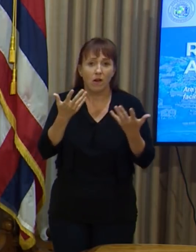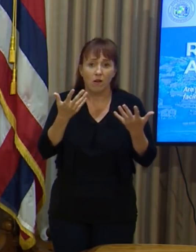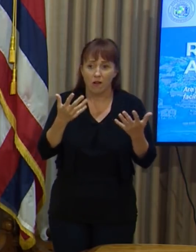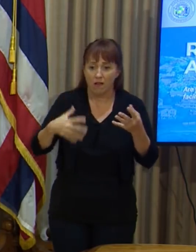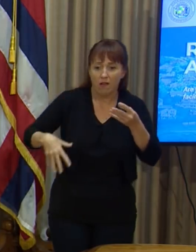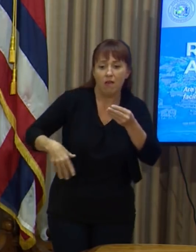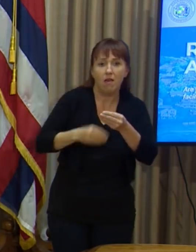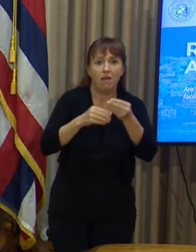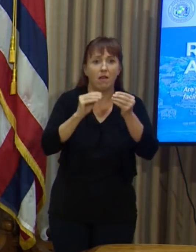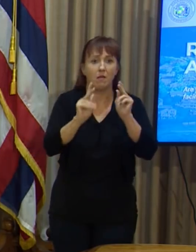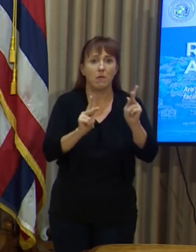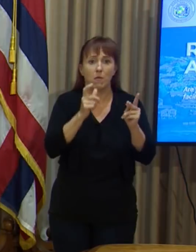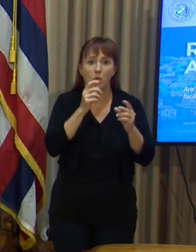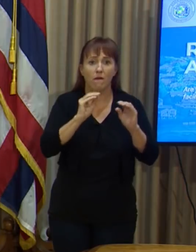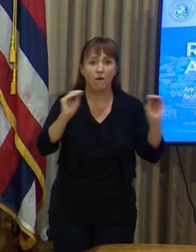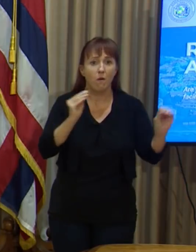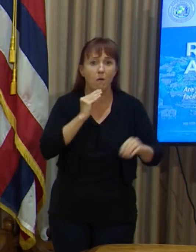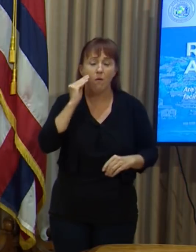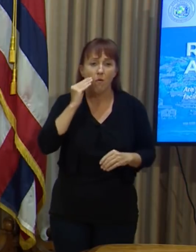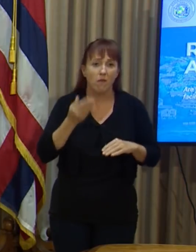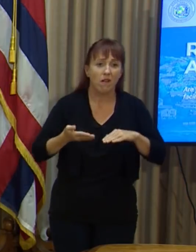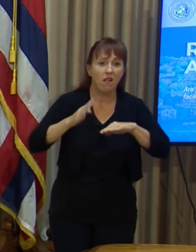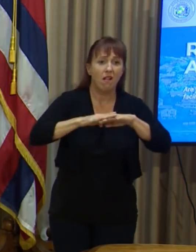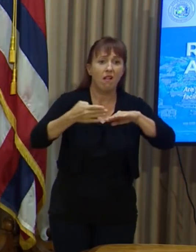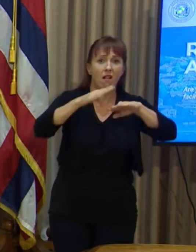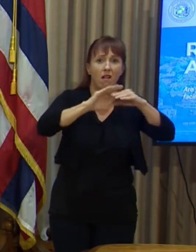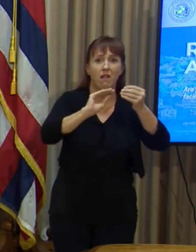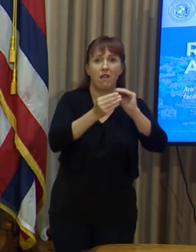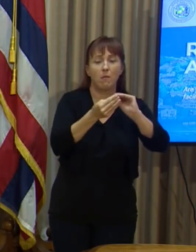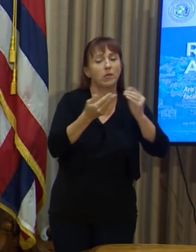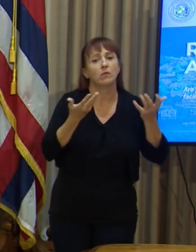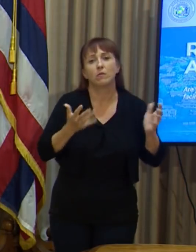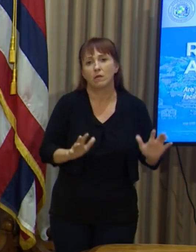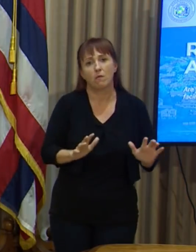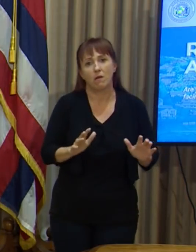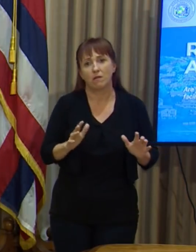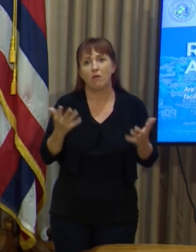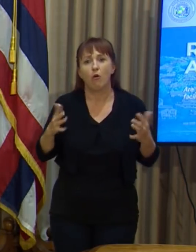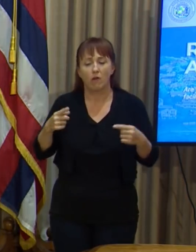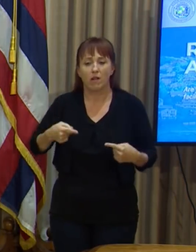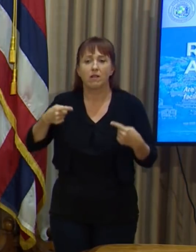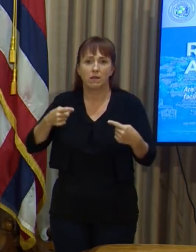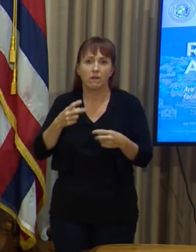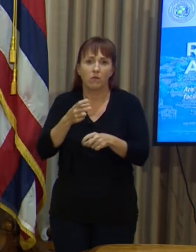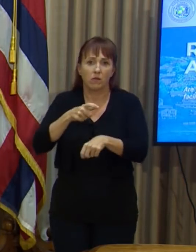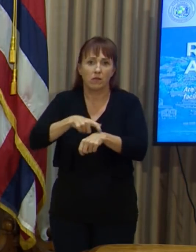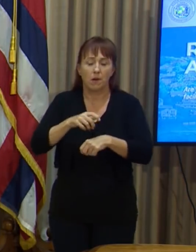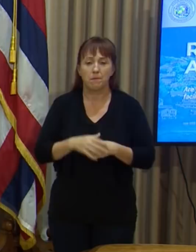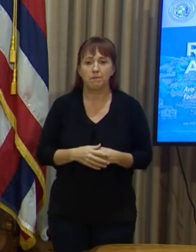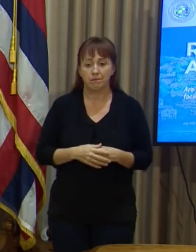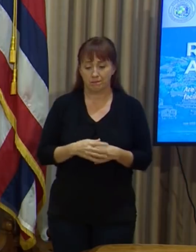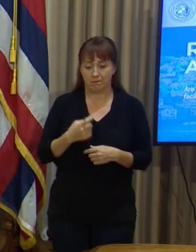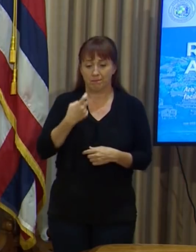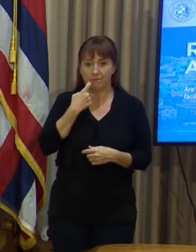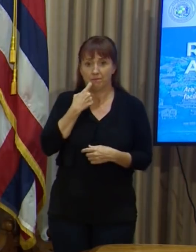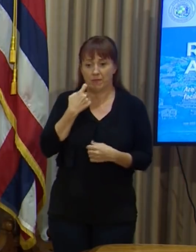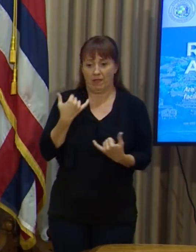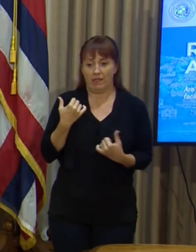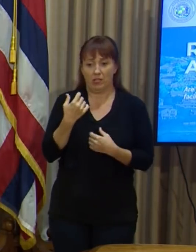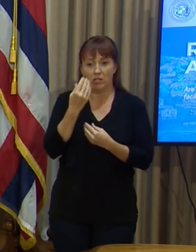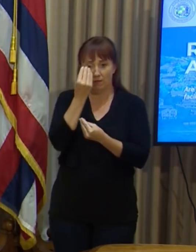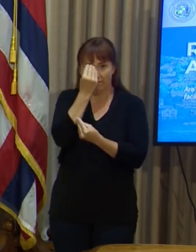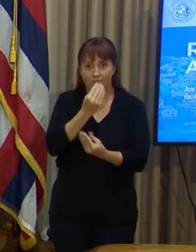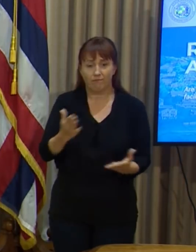are homeless during this very very difficult time. Earlier this year I ordered a moratorium a